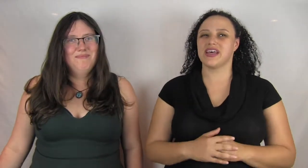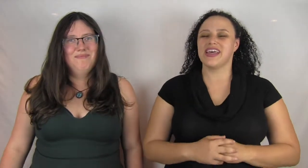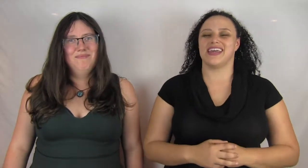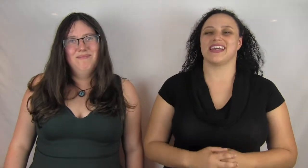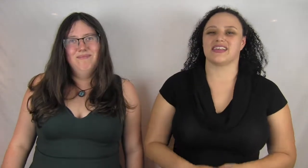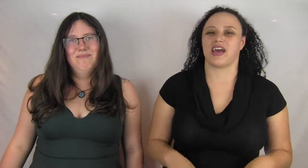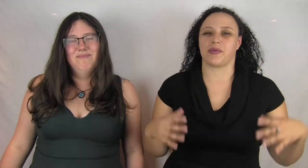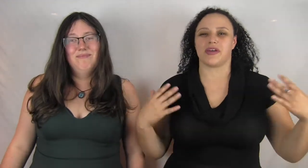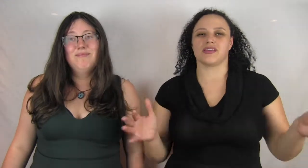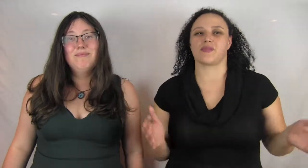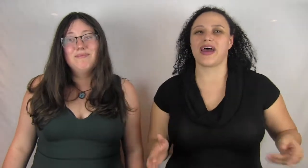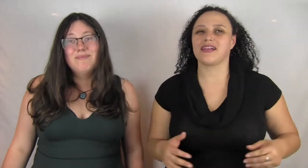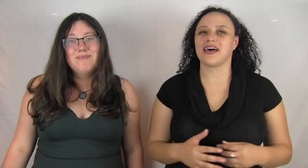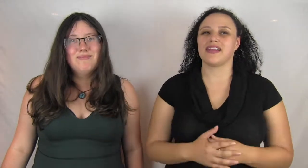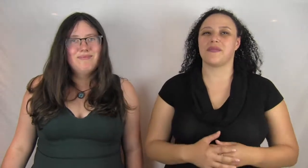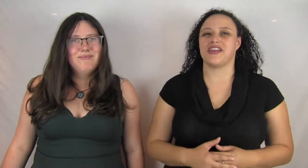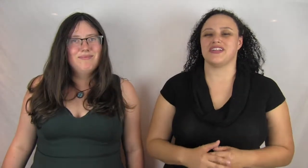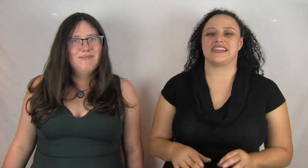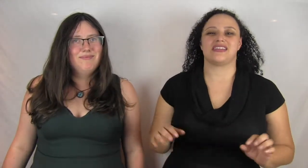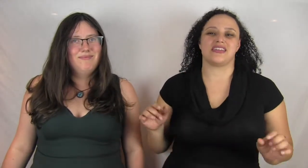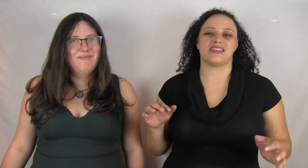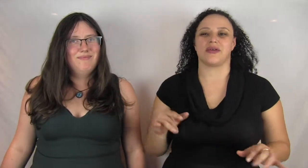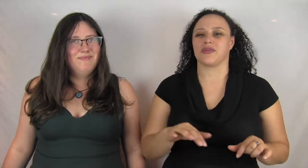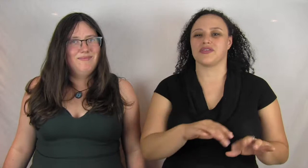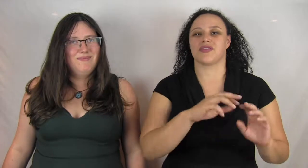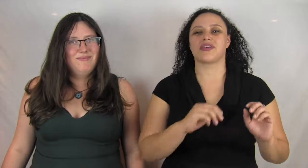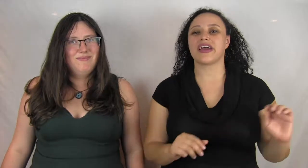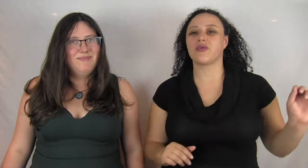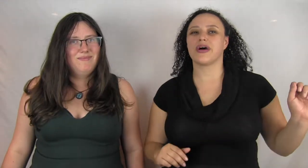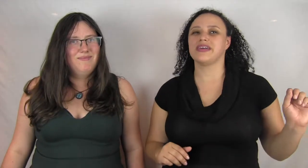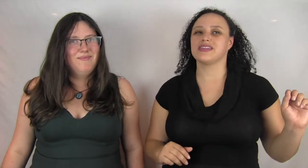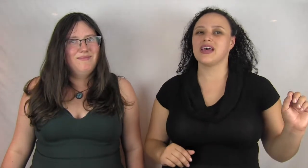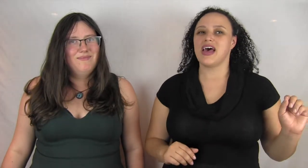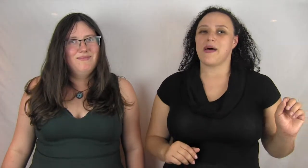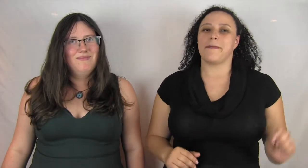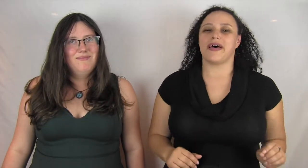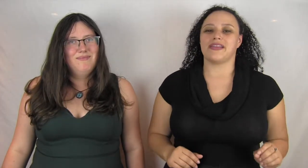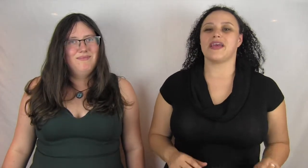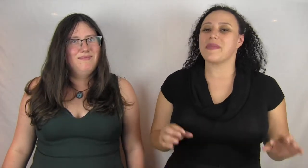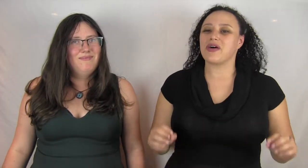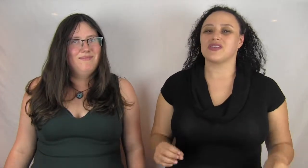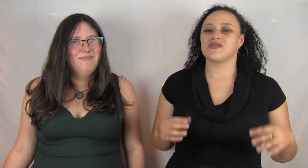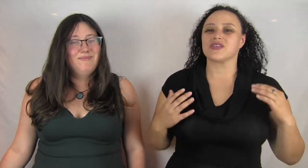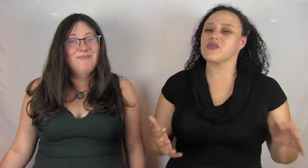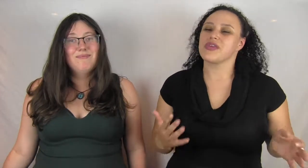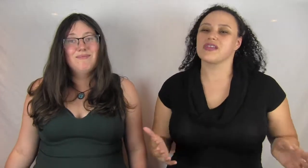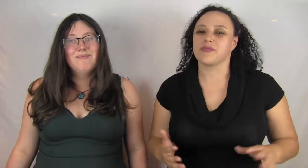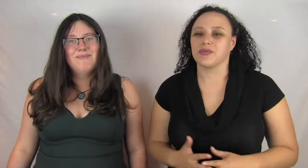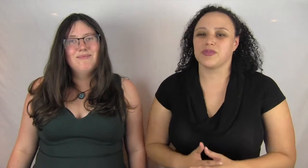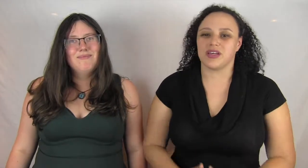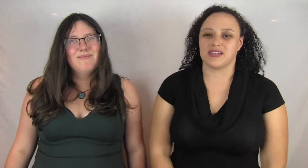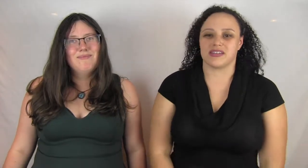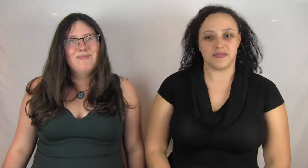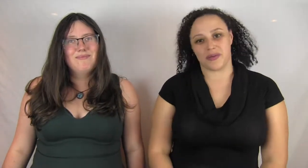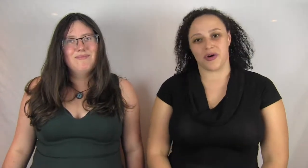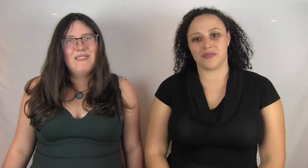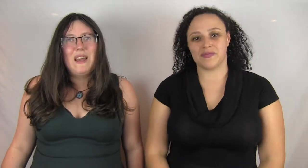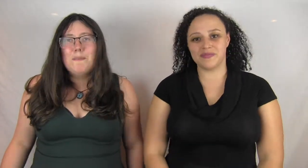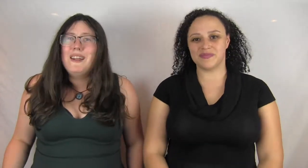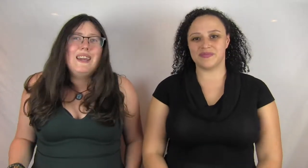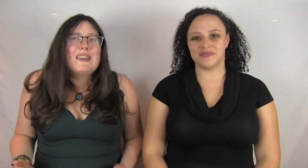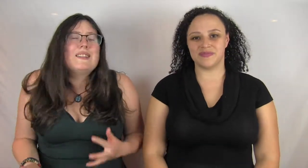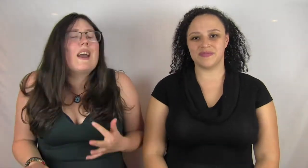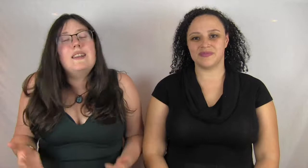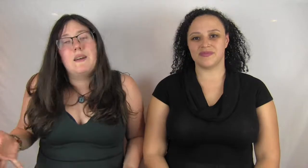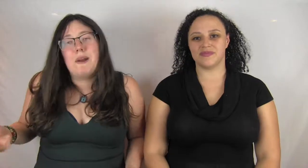experience. He gets a couple of hints from Madeline and manages to stumble into the lair once, but the amount of sleuthing that Bruce does is minimal.